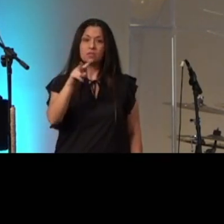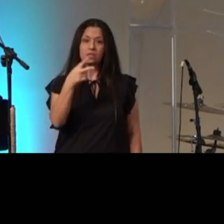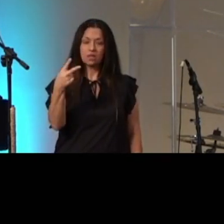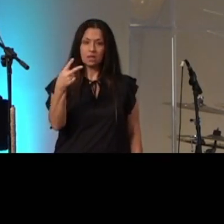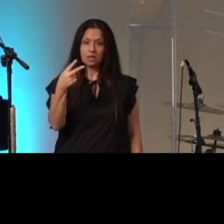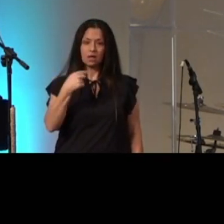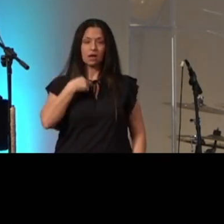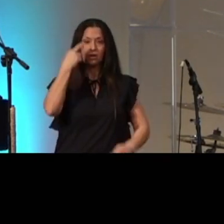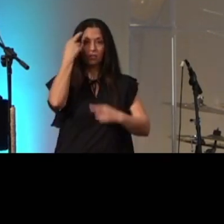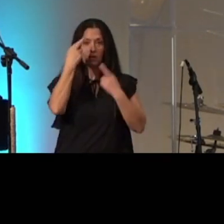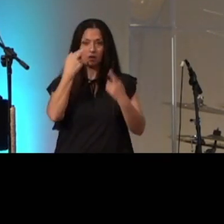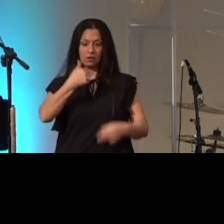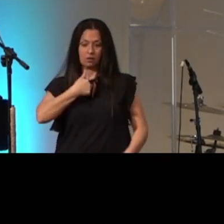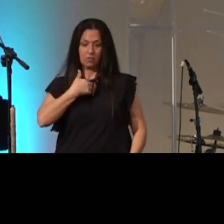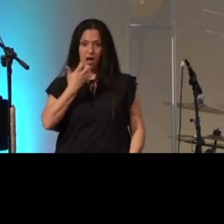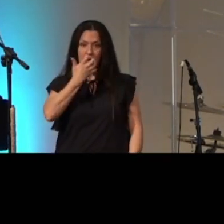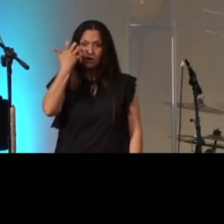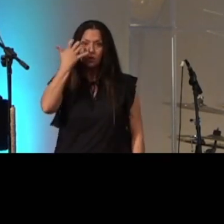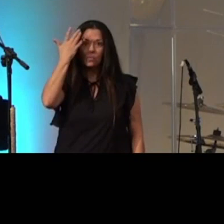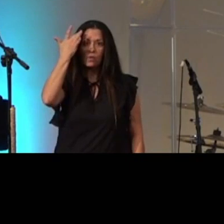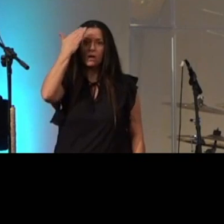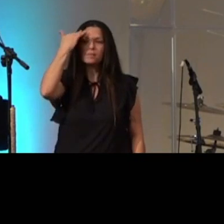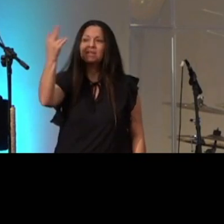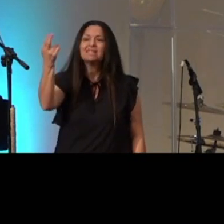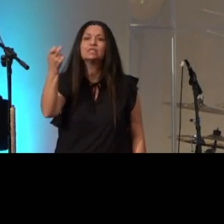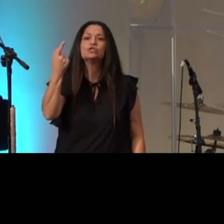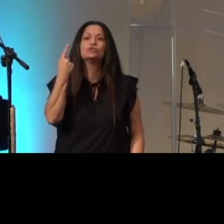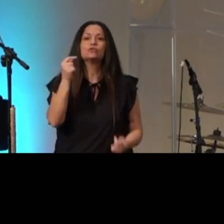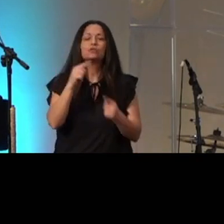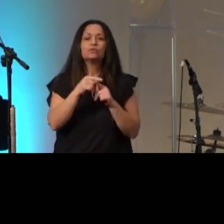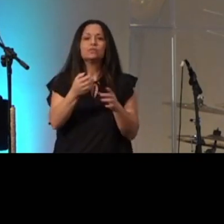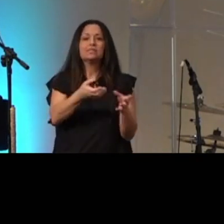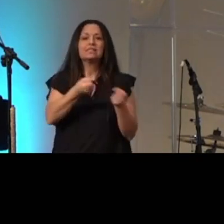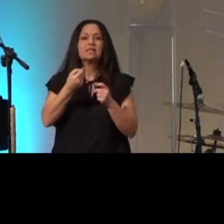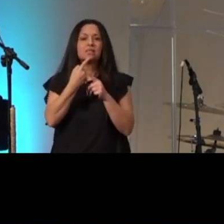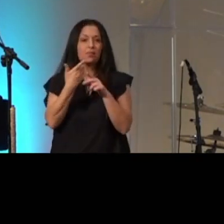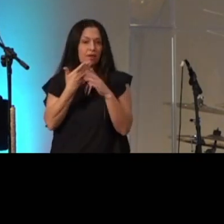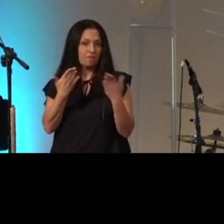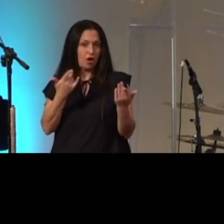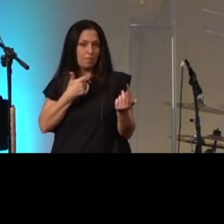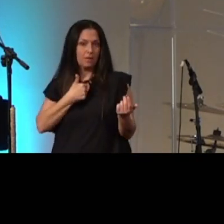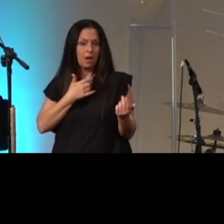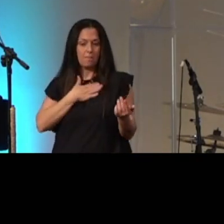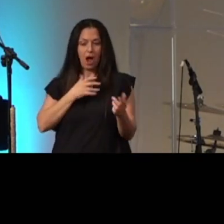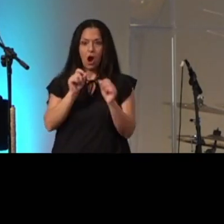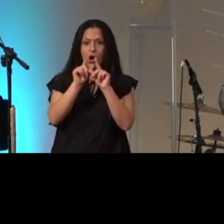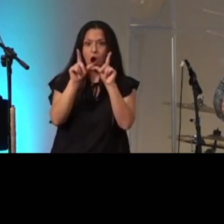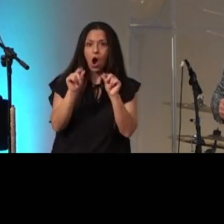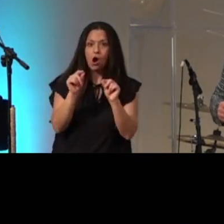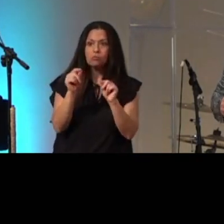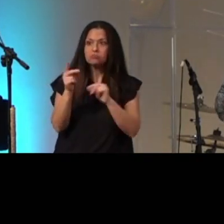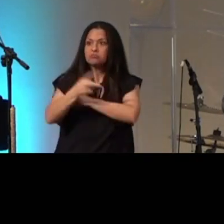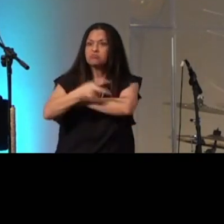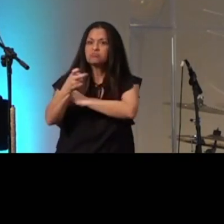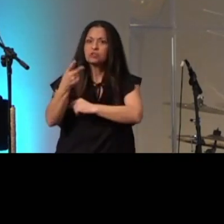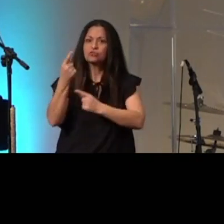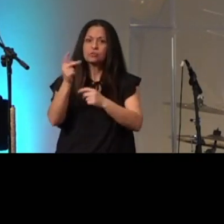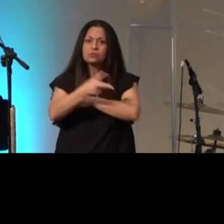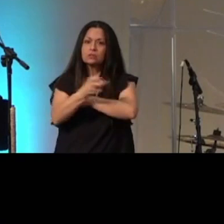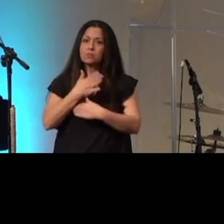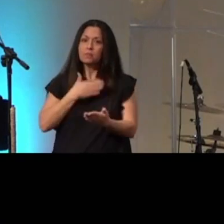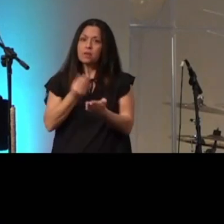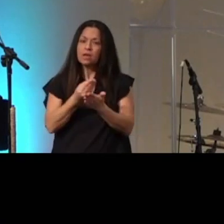I realized I'm angry because he's trying to take something from me he's trying to take my cards he's trying to take my money